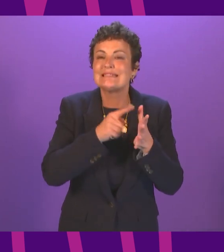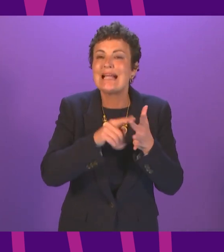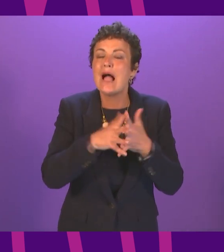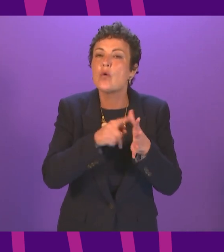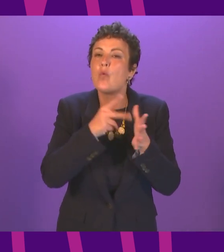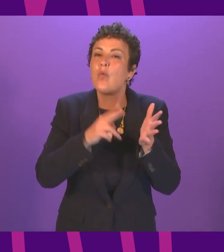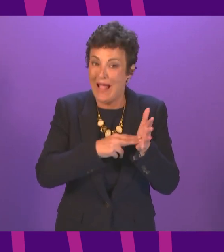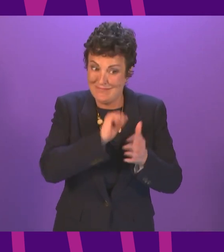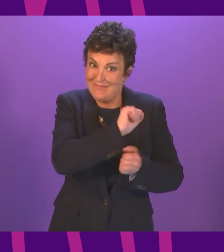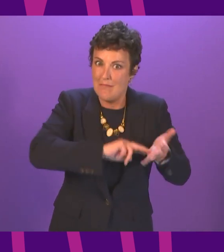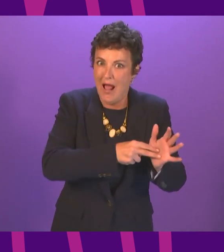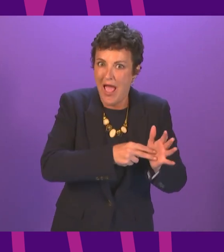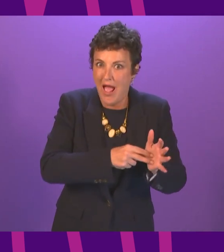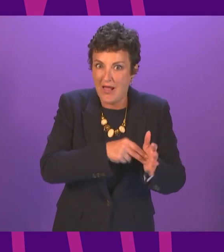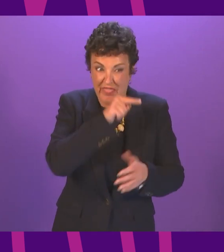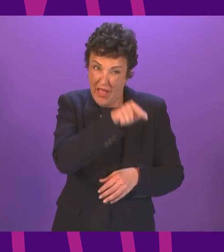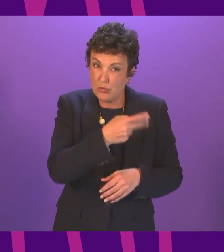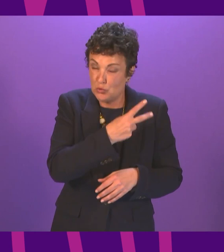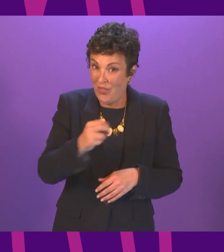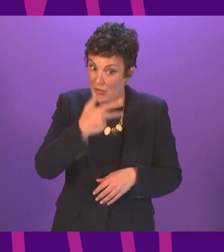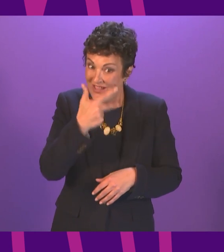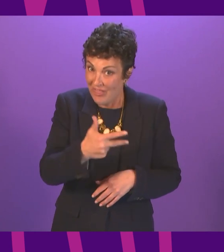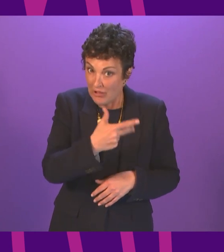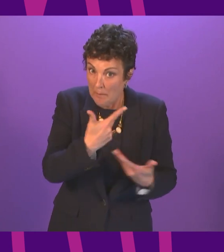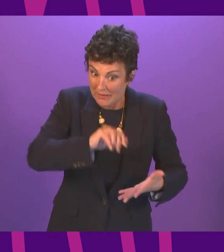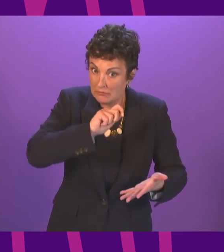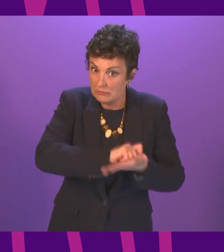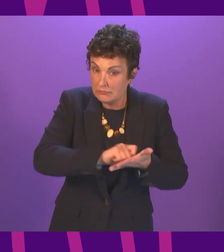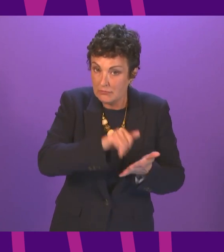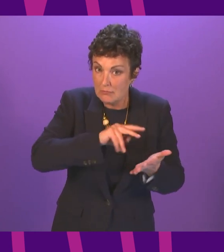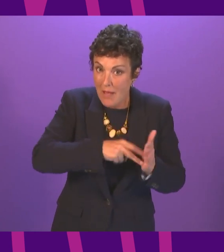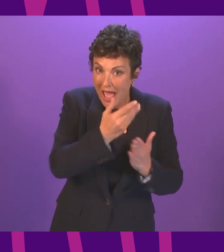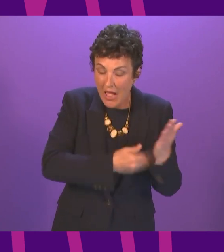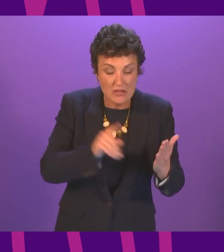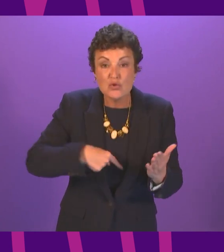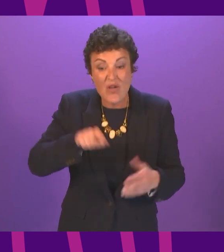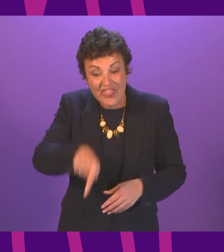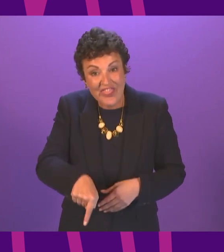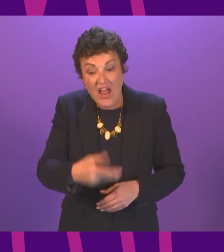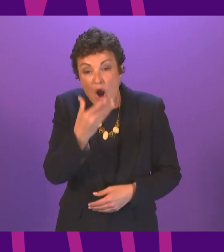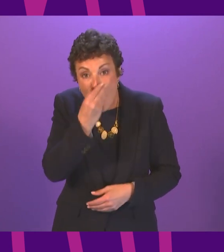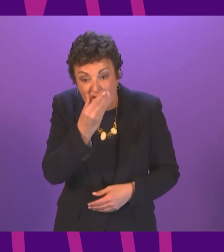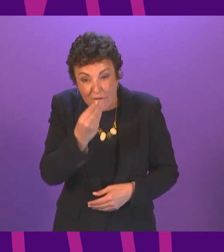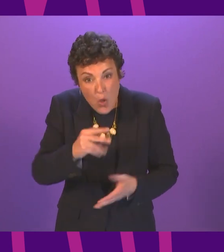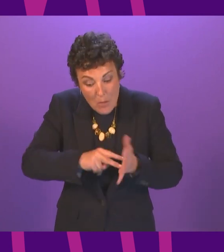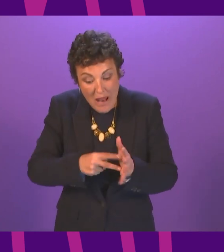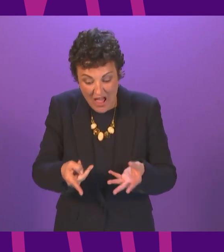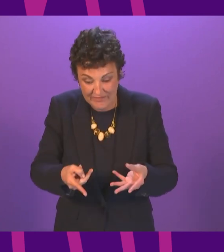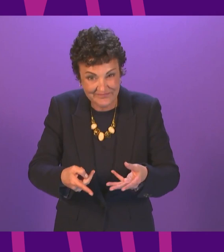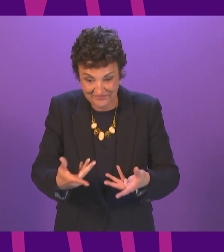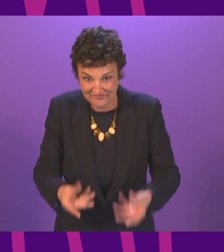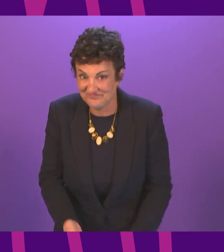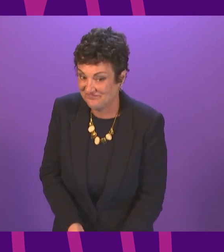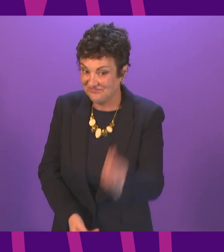plan to tackle the virus back in 2003 and what they did is they put their flu plan effectively in reverse they threw